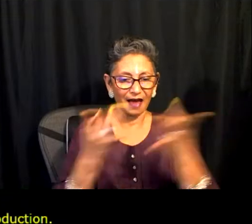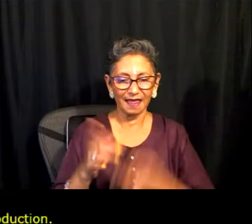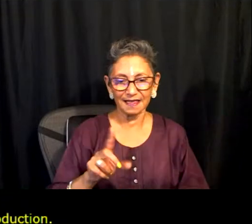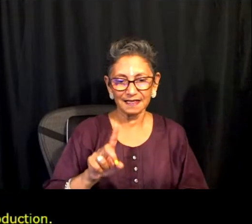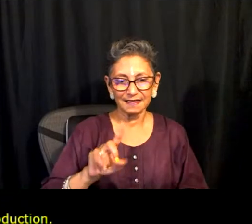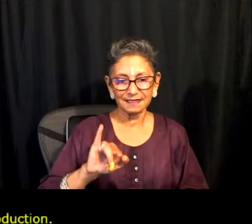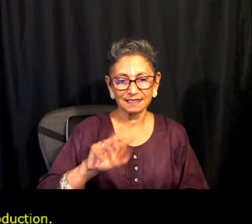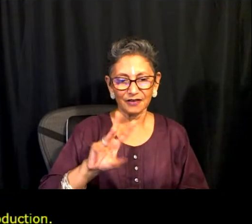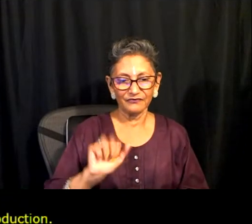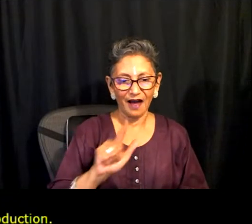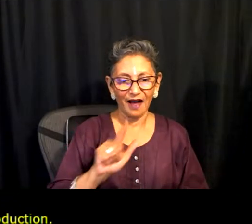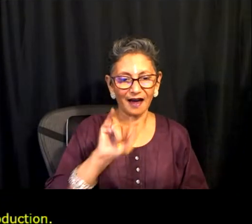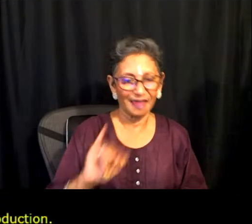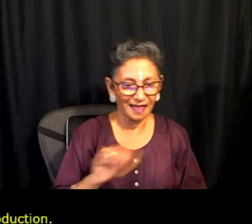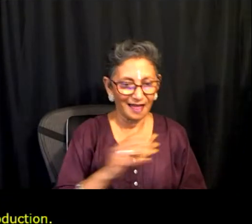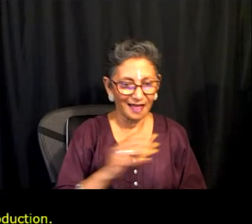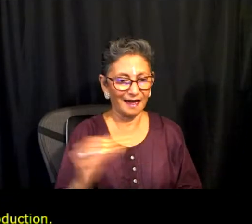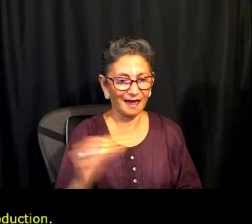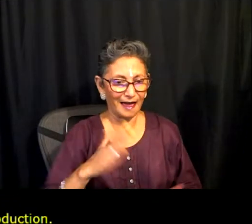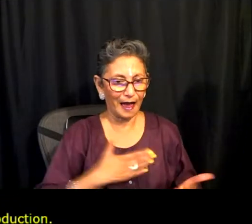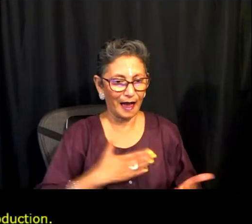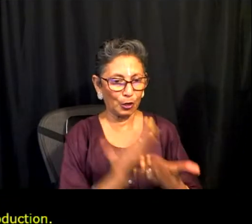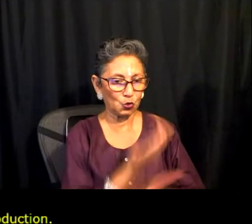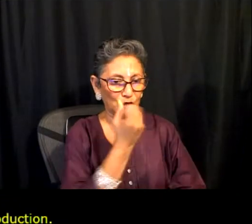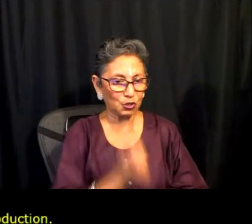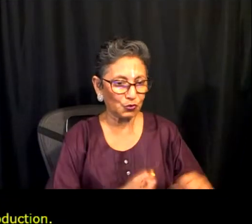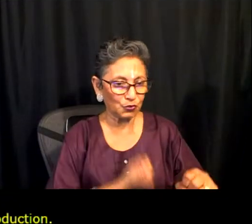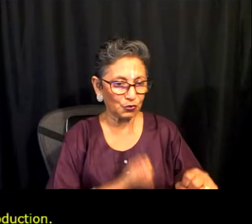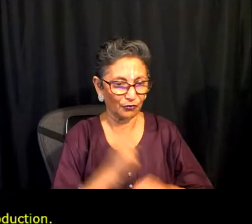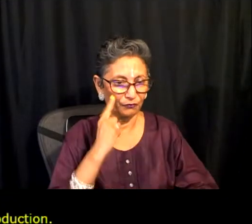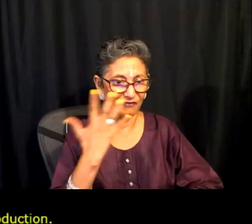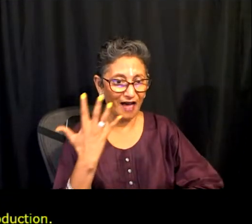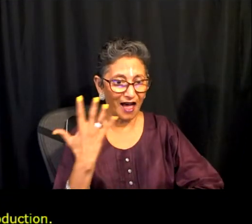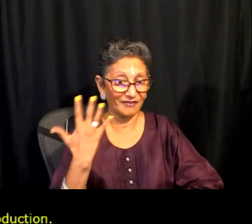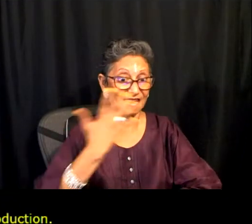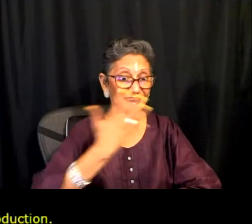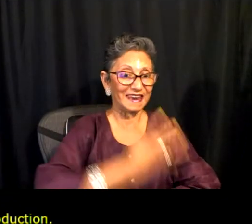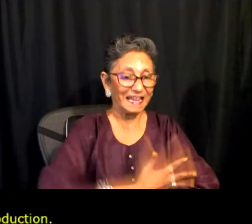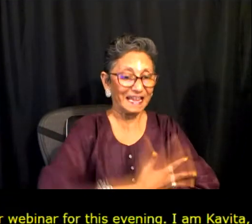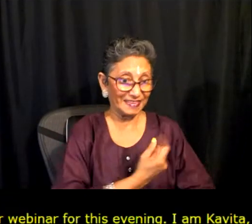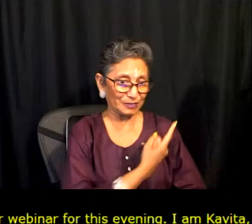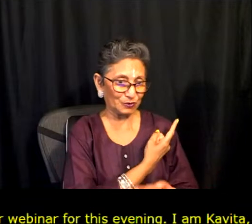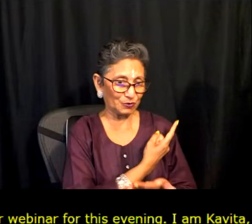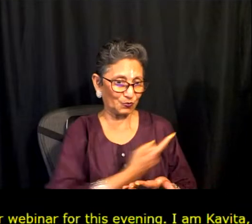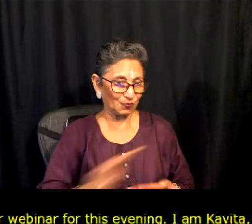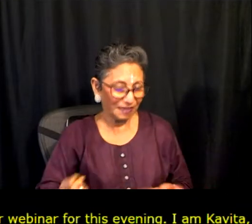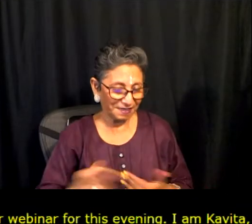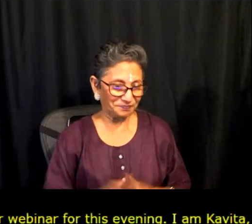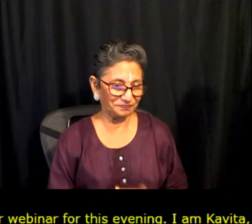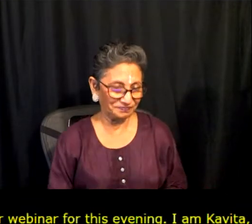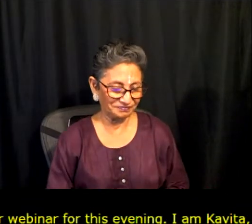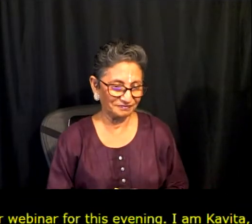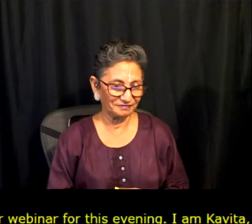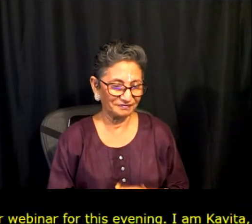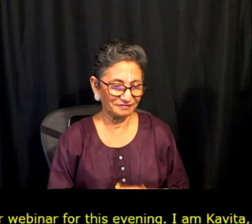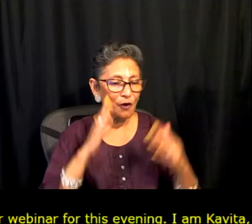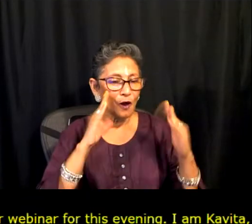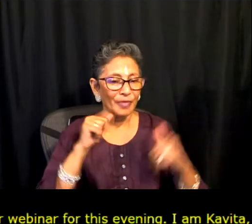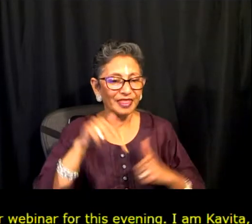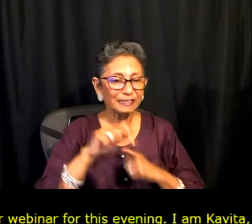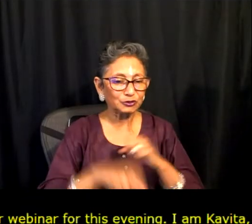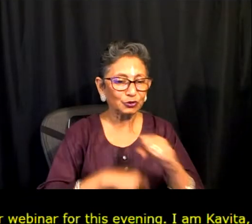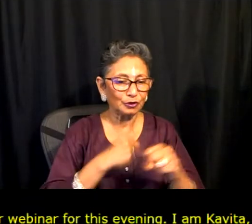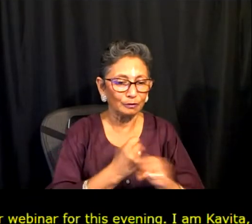Indian person, am celebrating a festive Diwali and a Happy New Year.